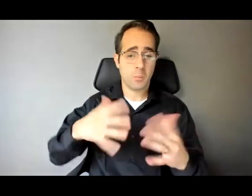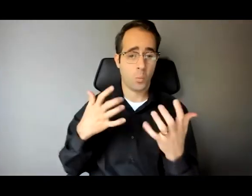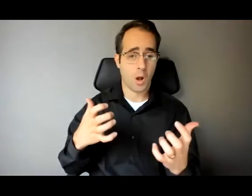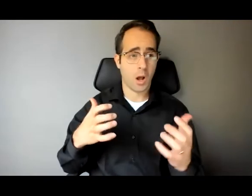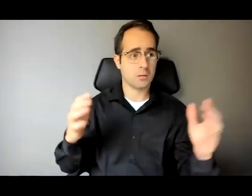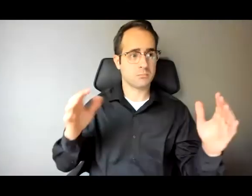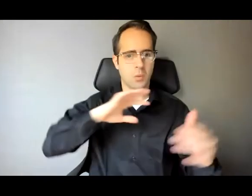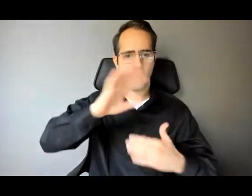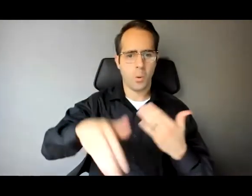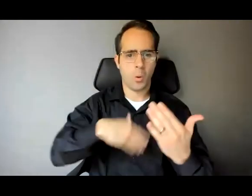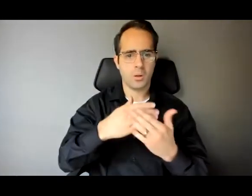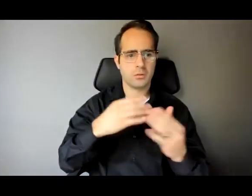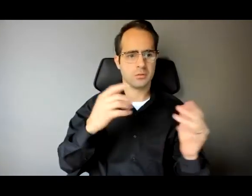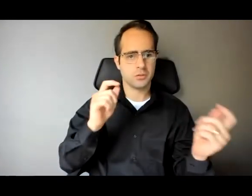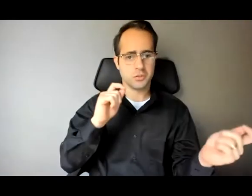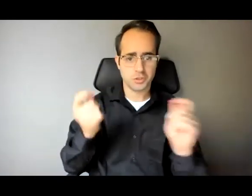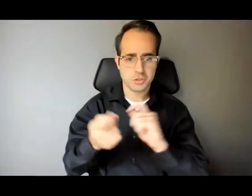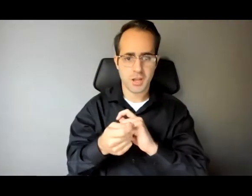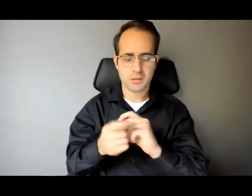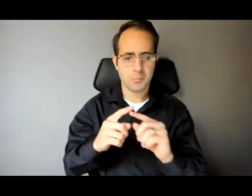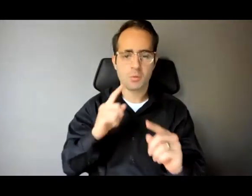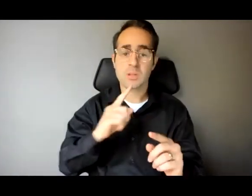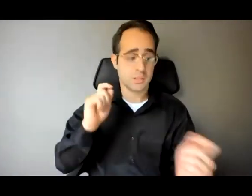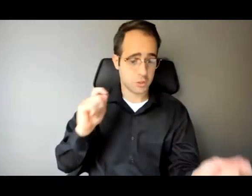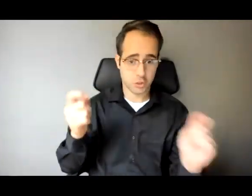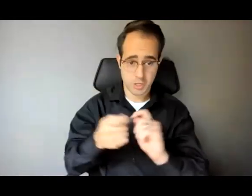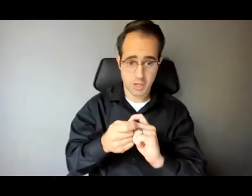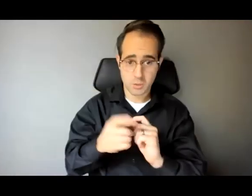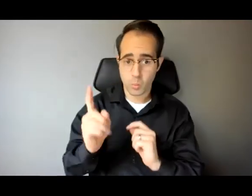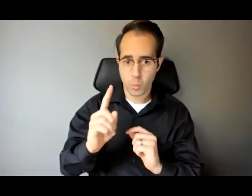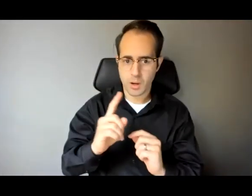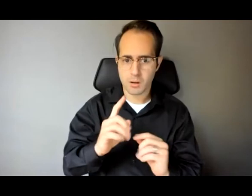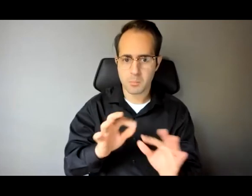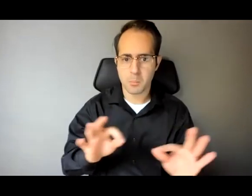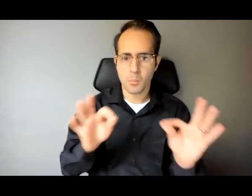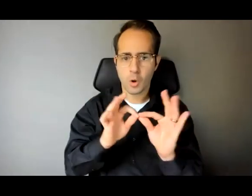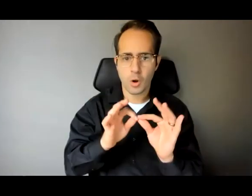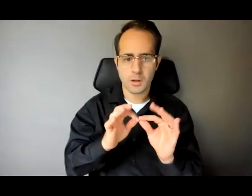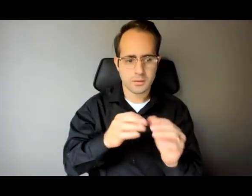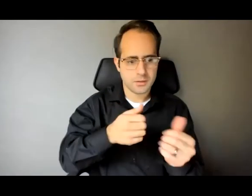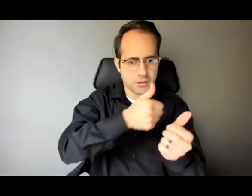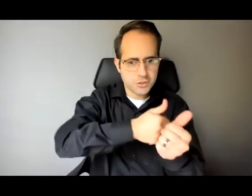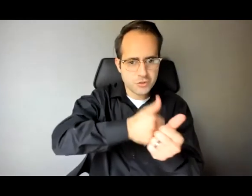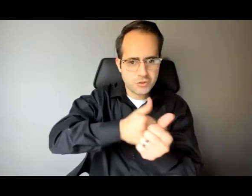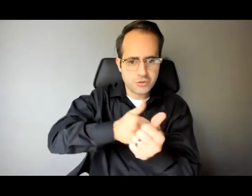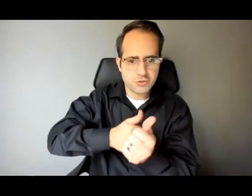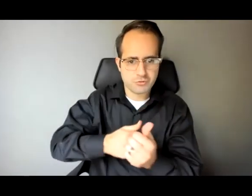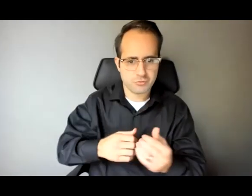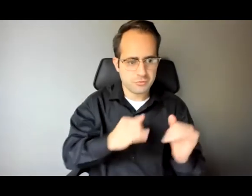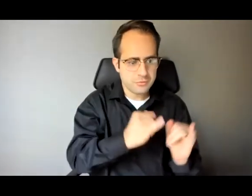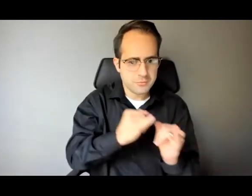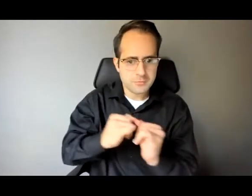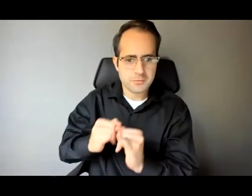system level but it's really at the individual level like I think that's what I'm hearing from Glenn is like it's the relationships